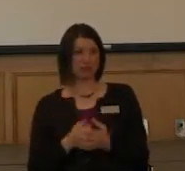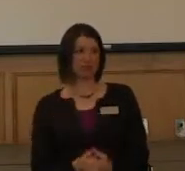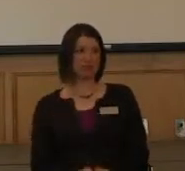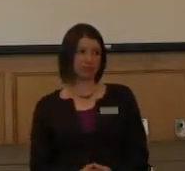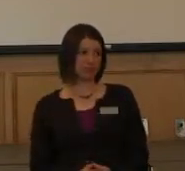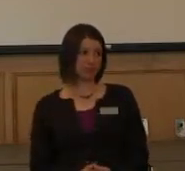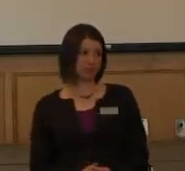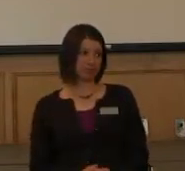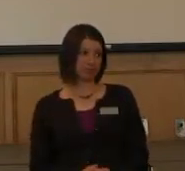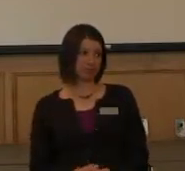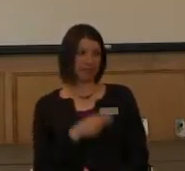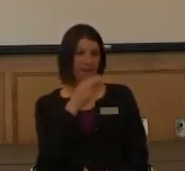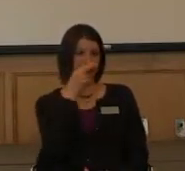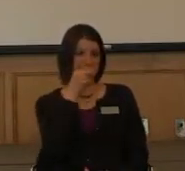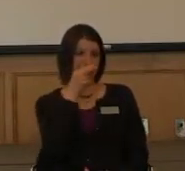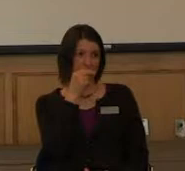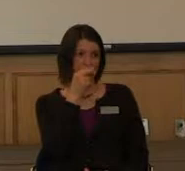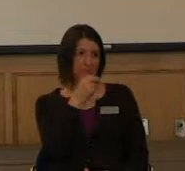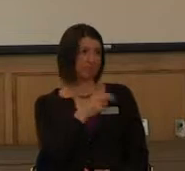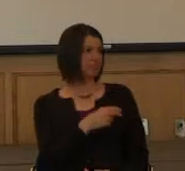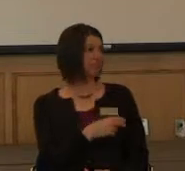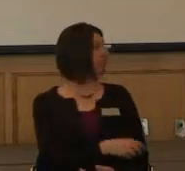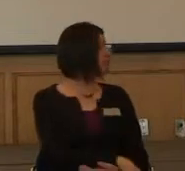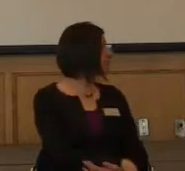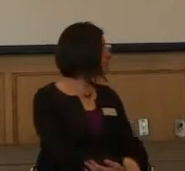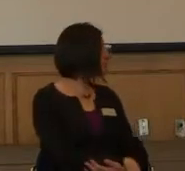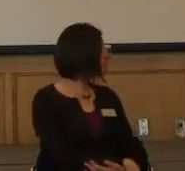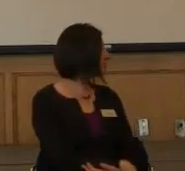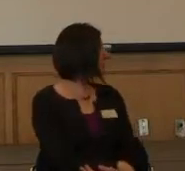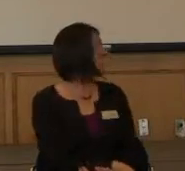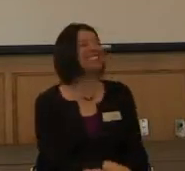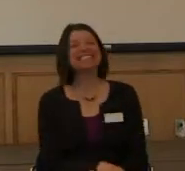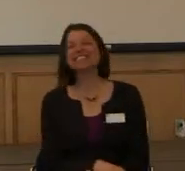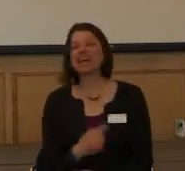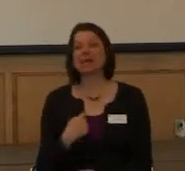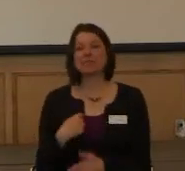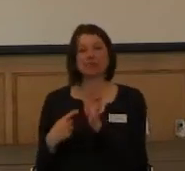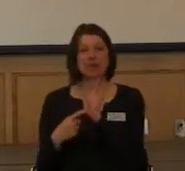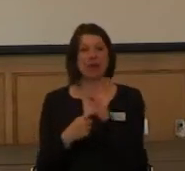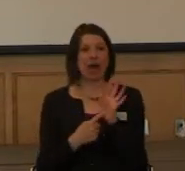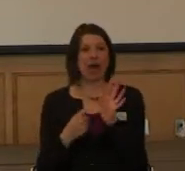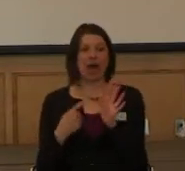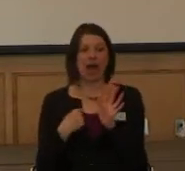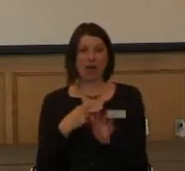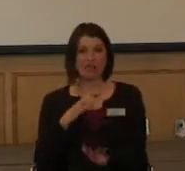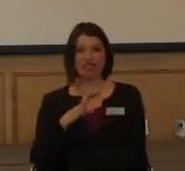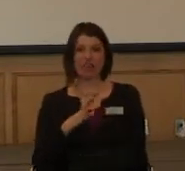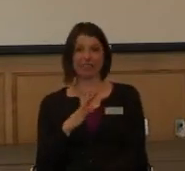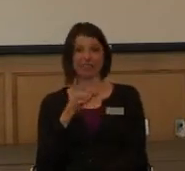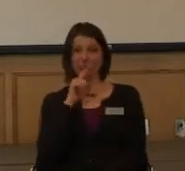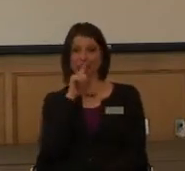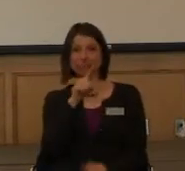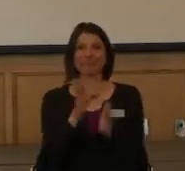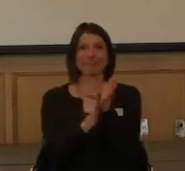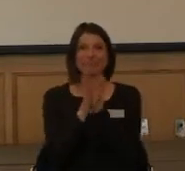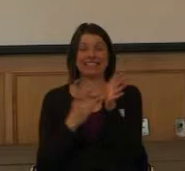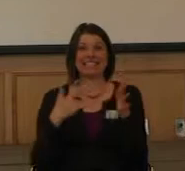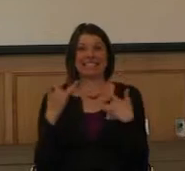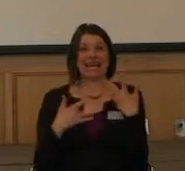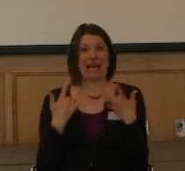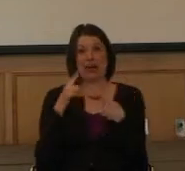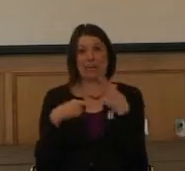I'm really going to show my nerd right now. I was a big fan of the show MacGyver. All right?